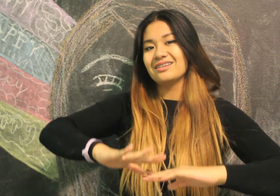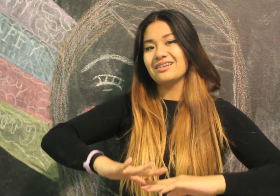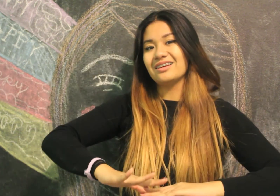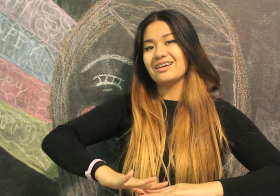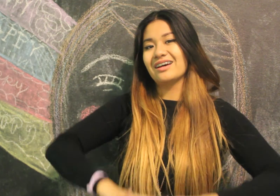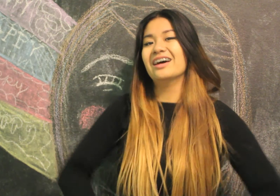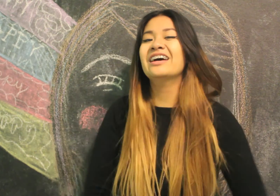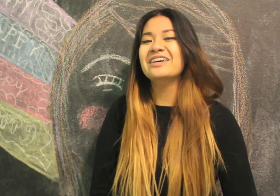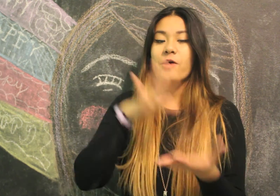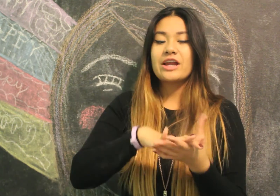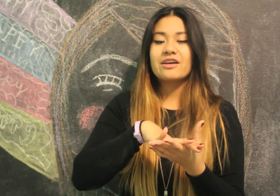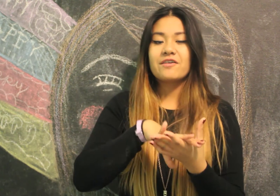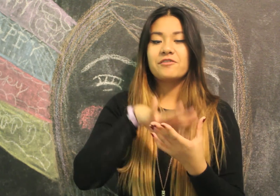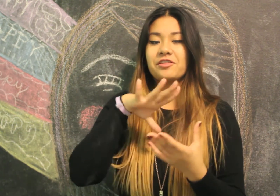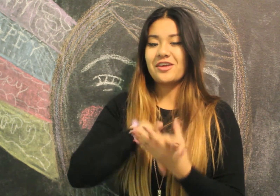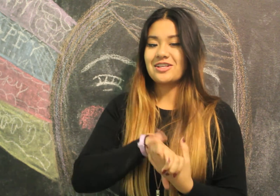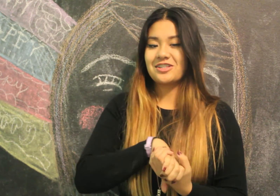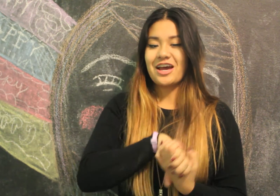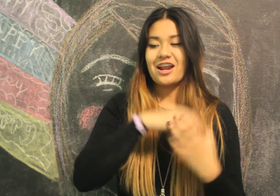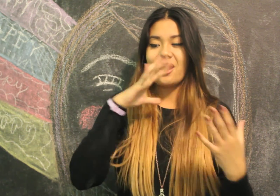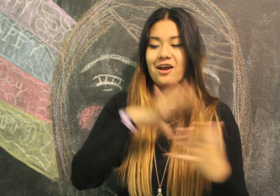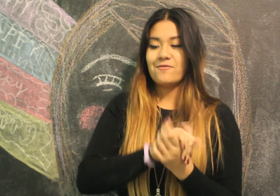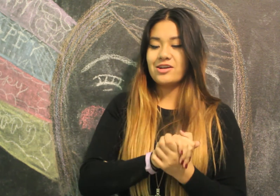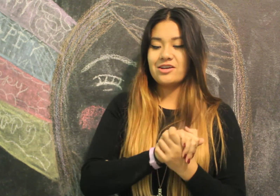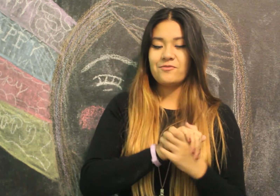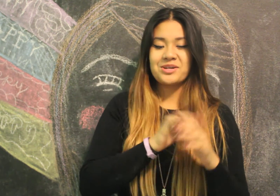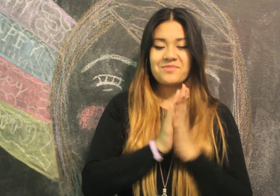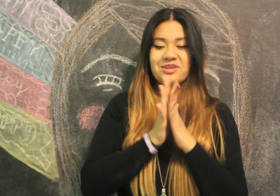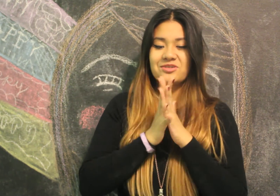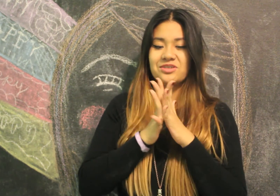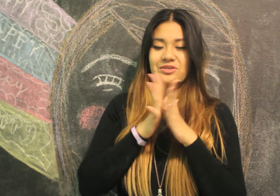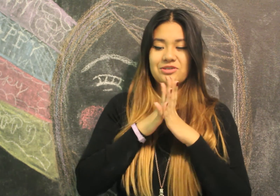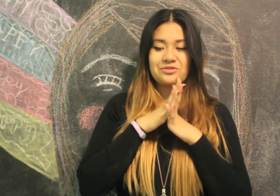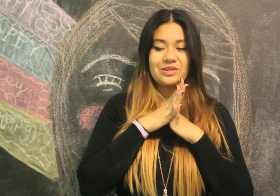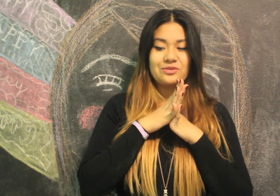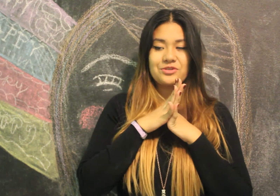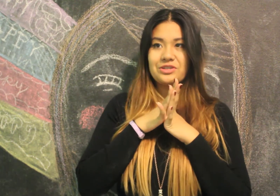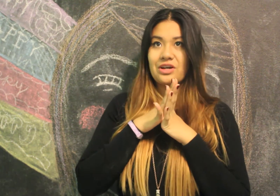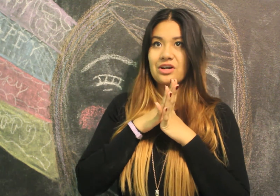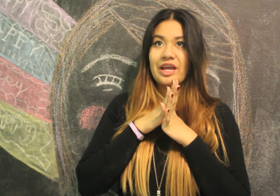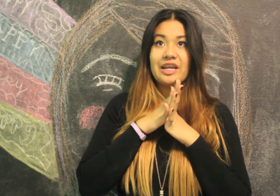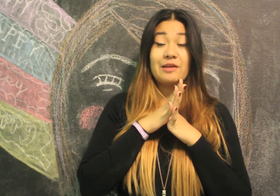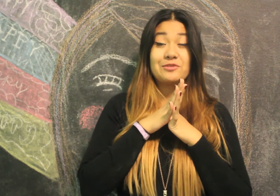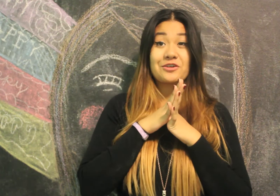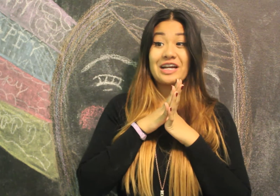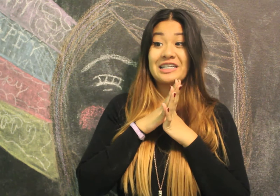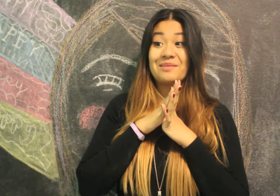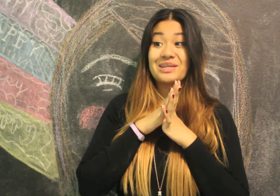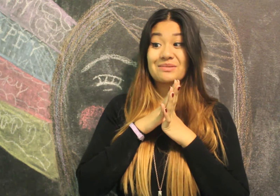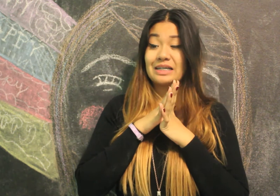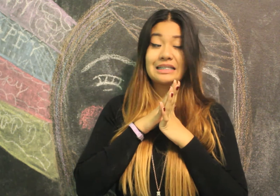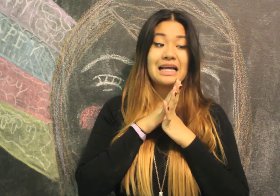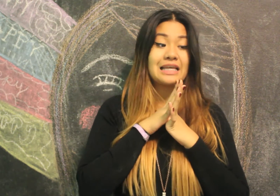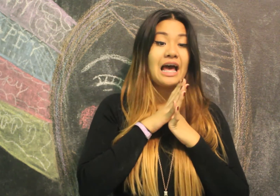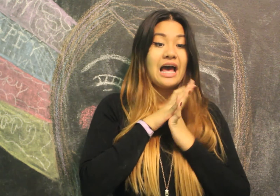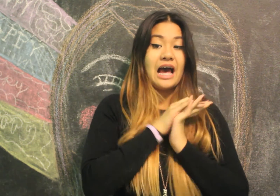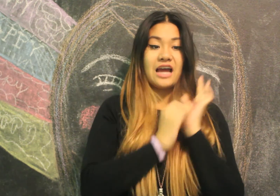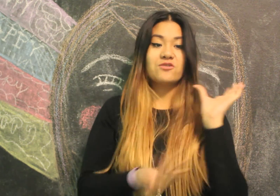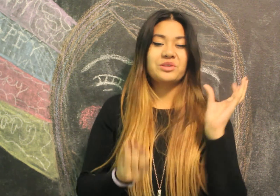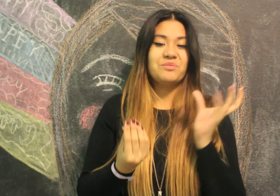Yeah One of the things that I wanna One of my new year's resolutions are And I'm trying to keep this one Cause guys I don't really